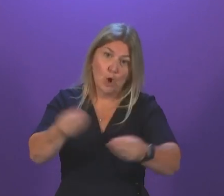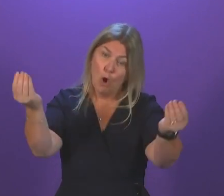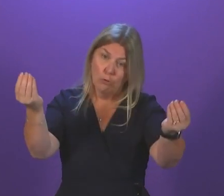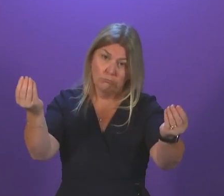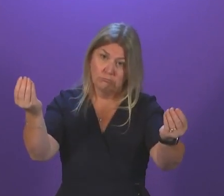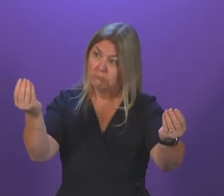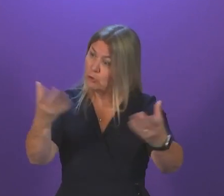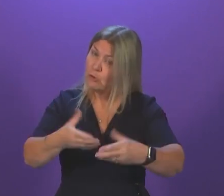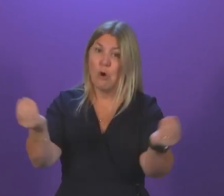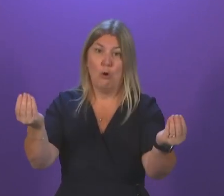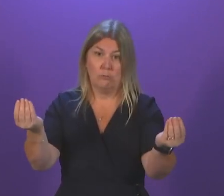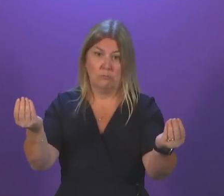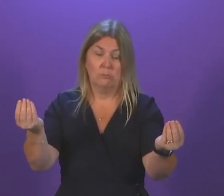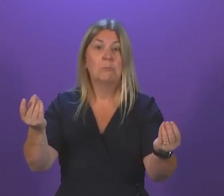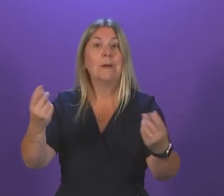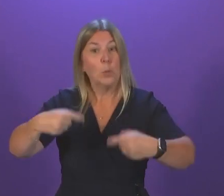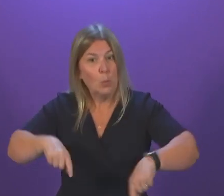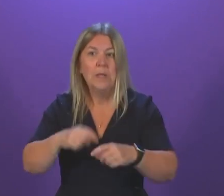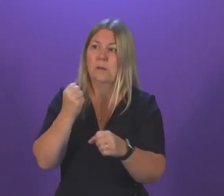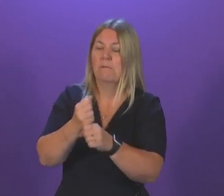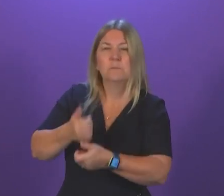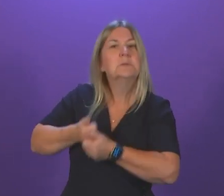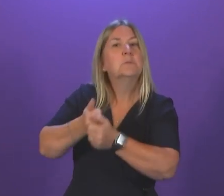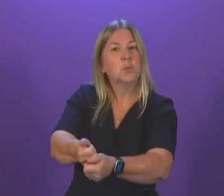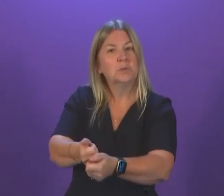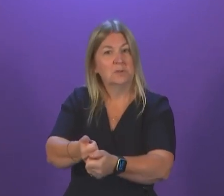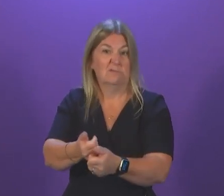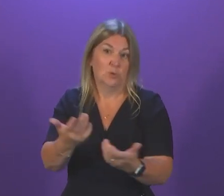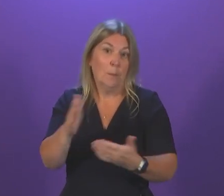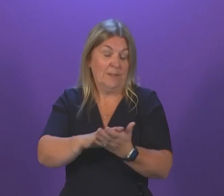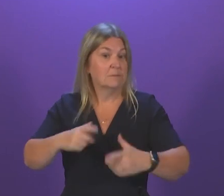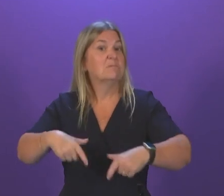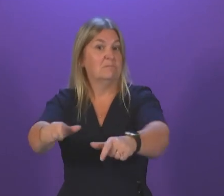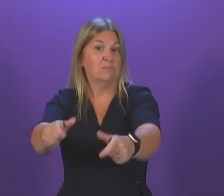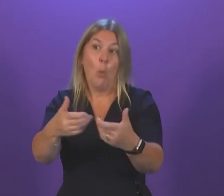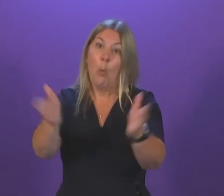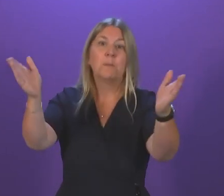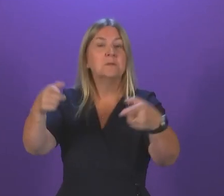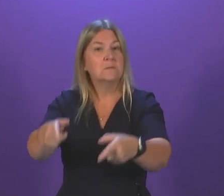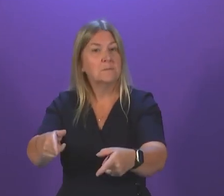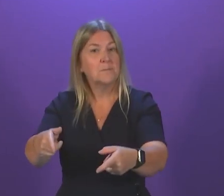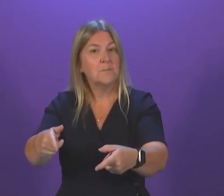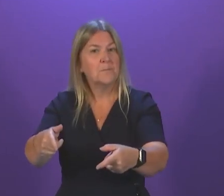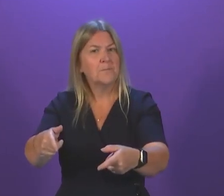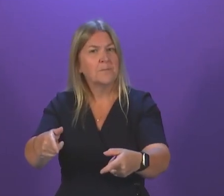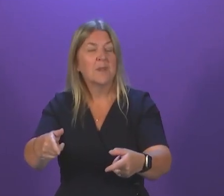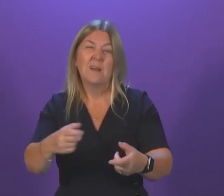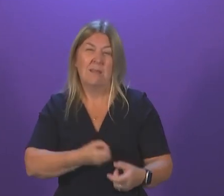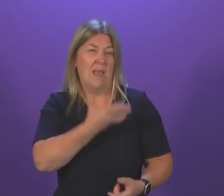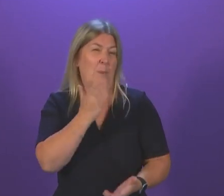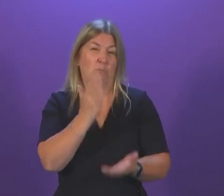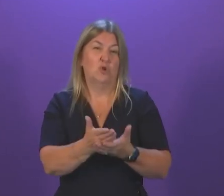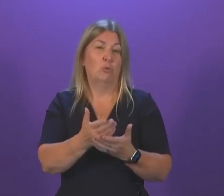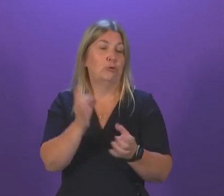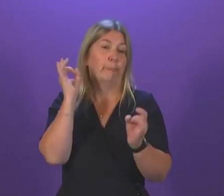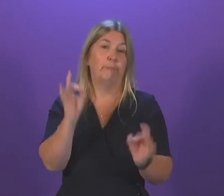for this government. So compared to Labour, who always stood by and let industry go to the wall, this government's got